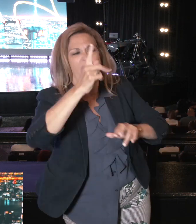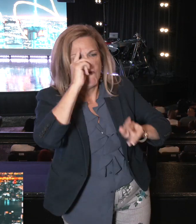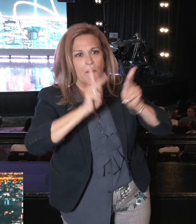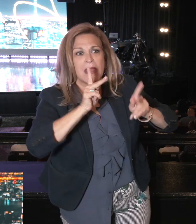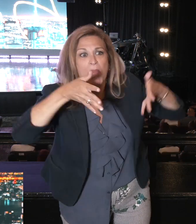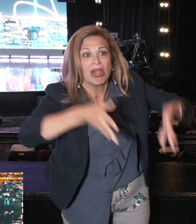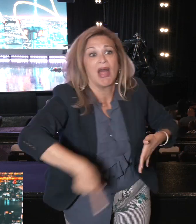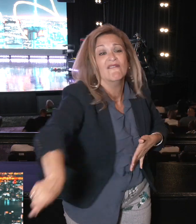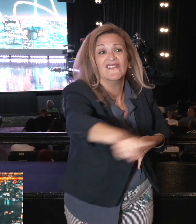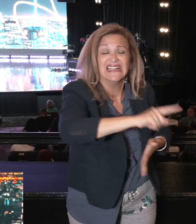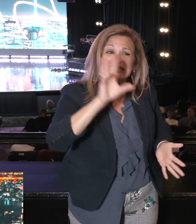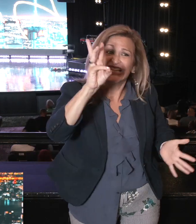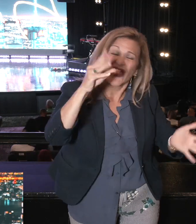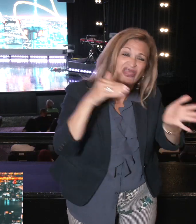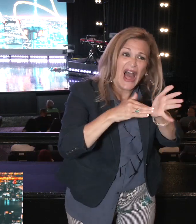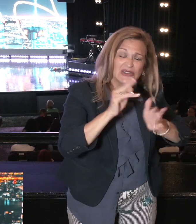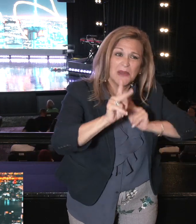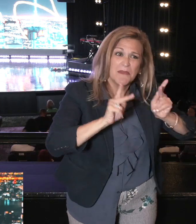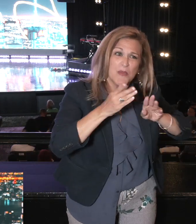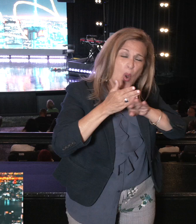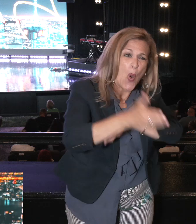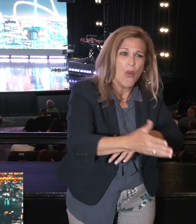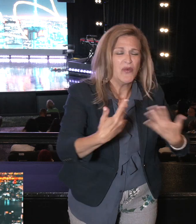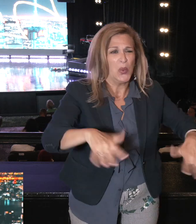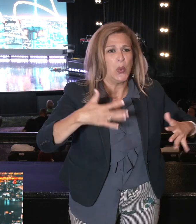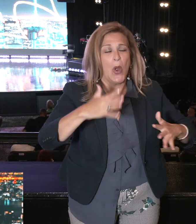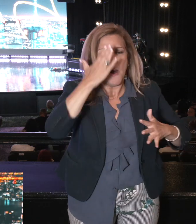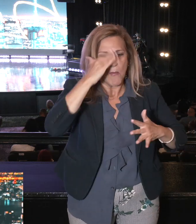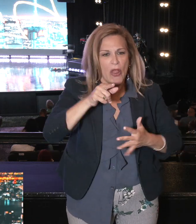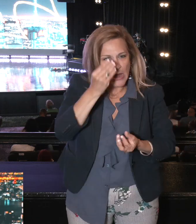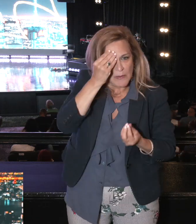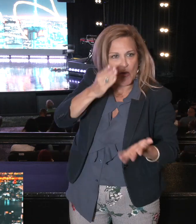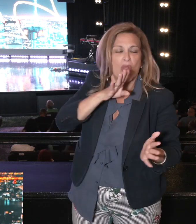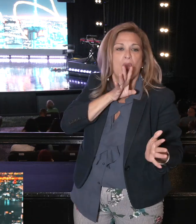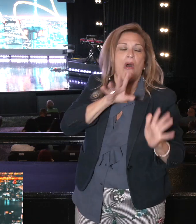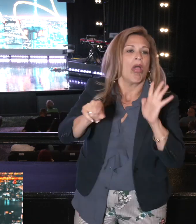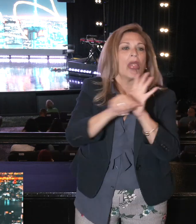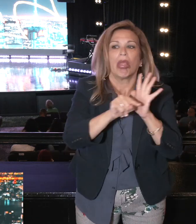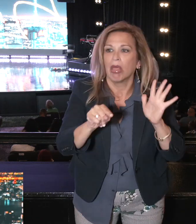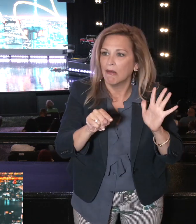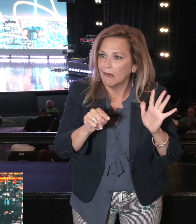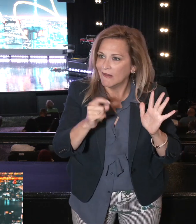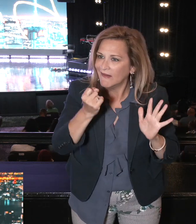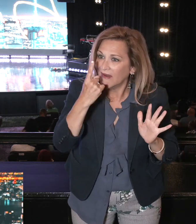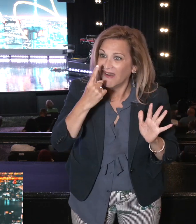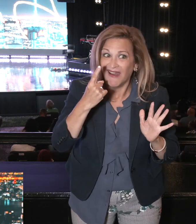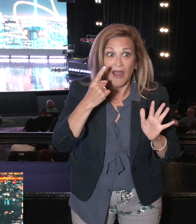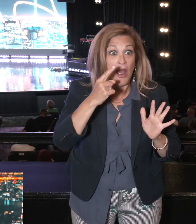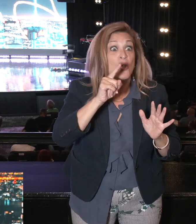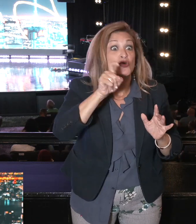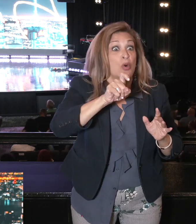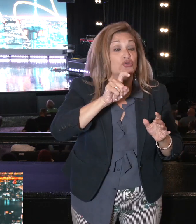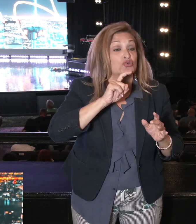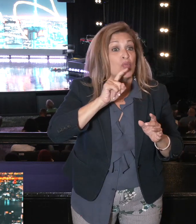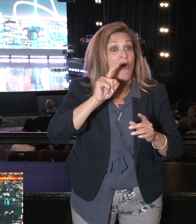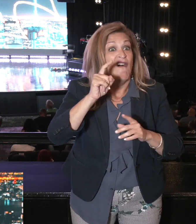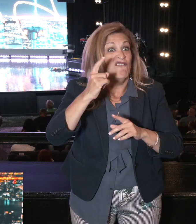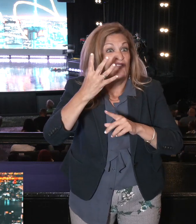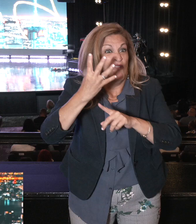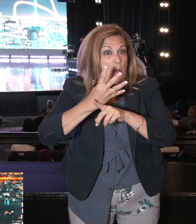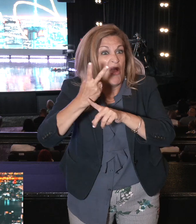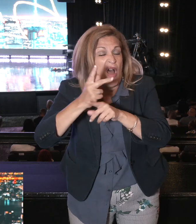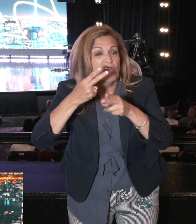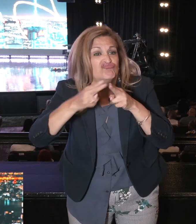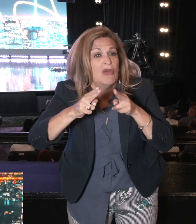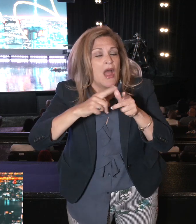because they gave a bad report. They went from 40 days to 40 years, four decades.